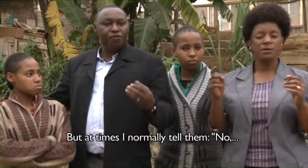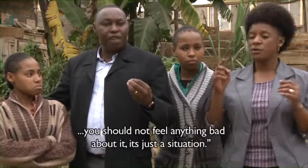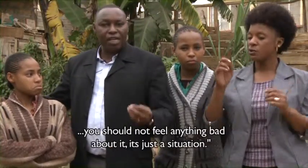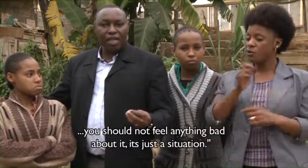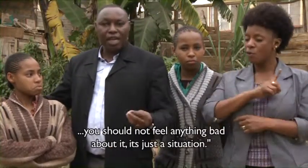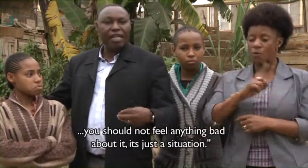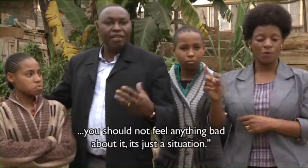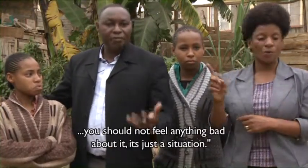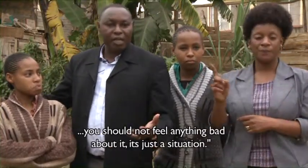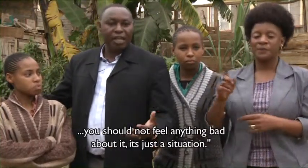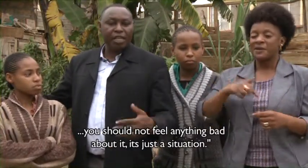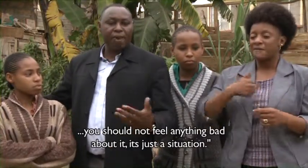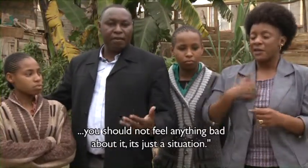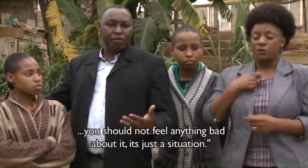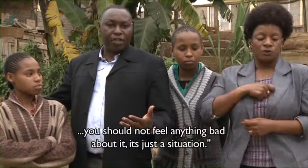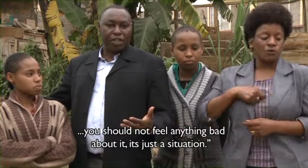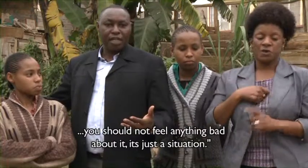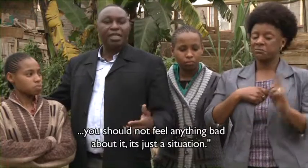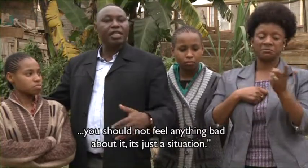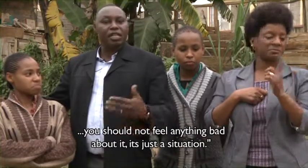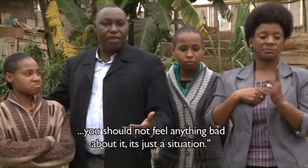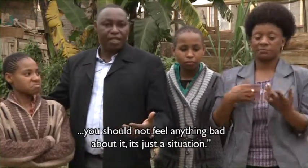feel anything for me, anything bad about it. It's just a situation.